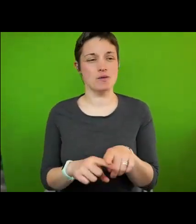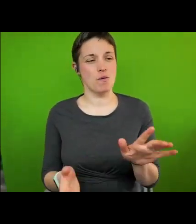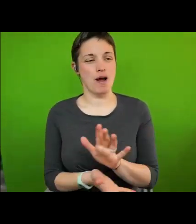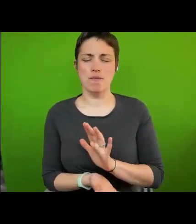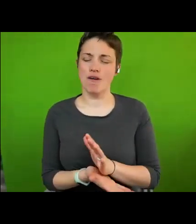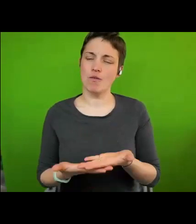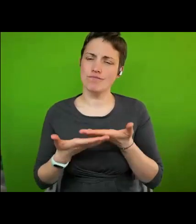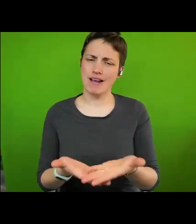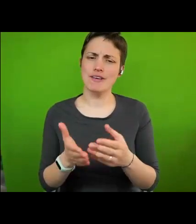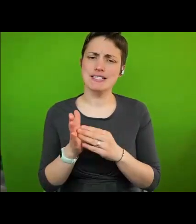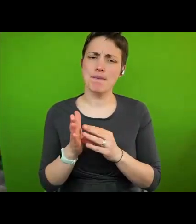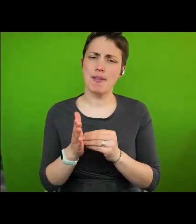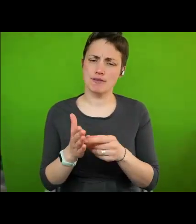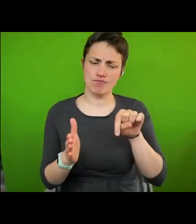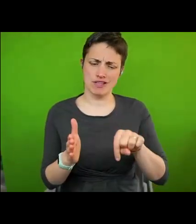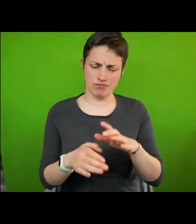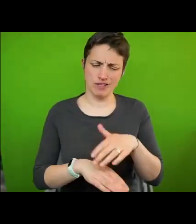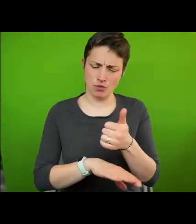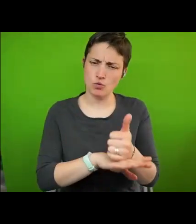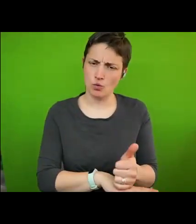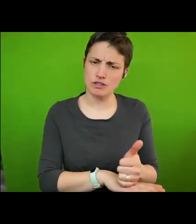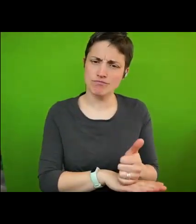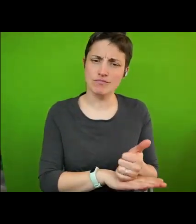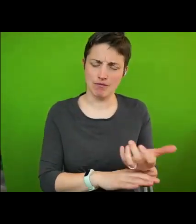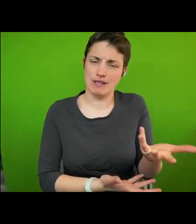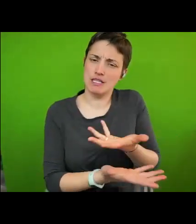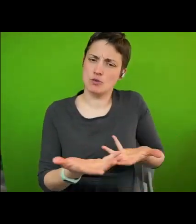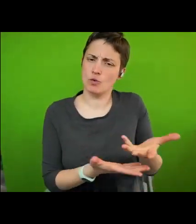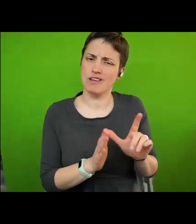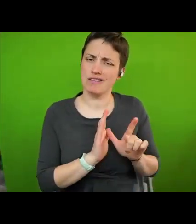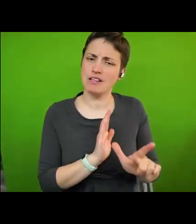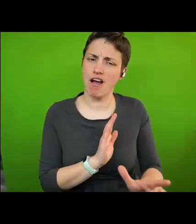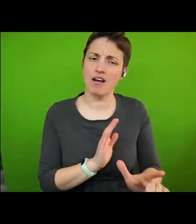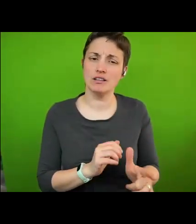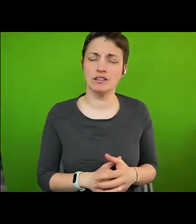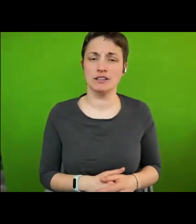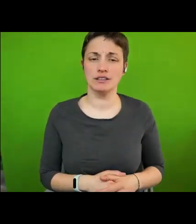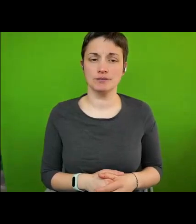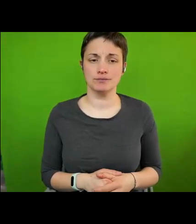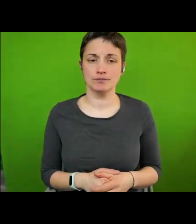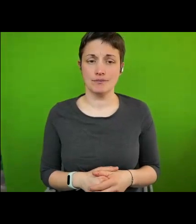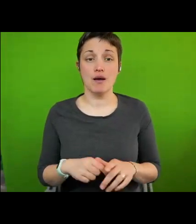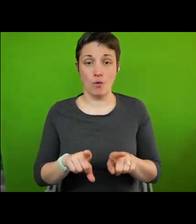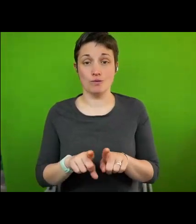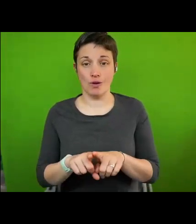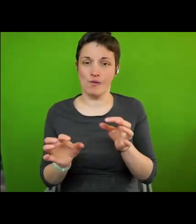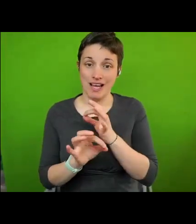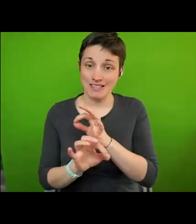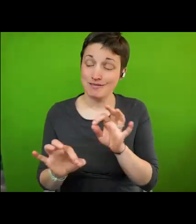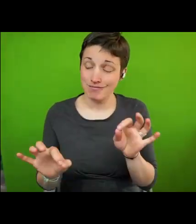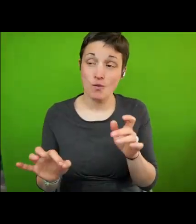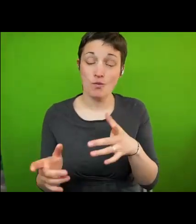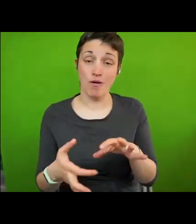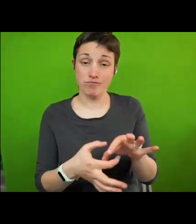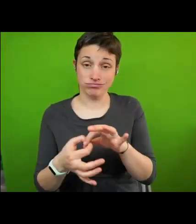examples also of the work of this institution in the discussion and extend already here an invitation to cooperate with